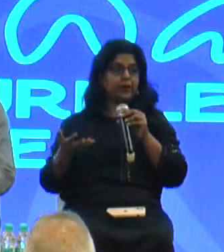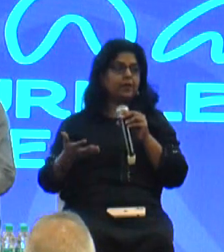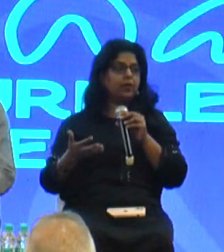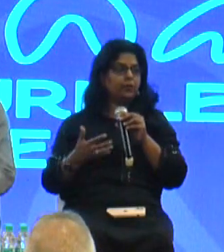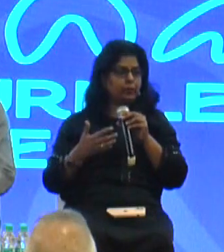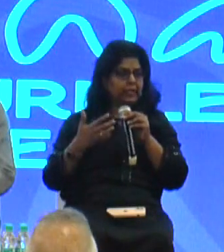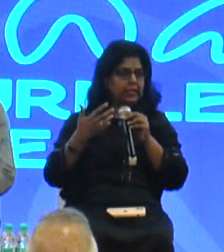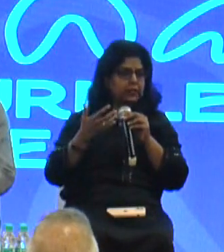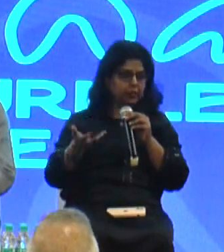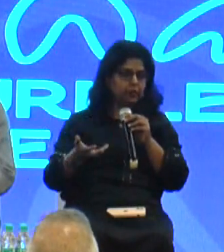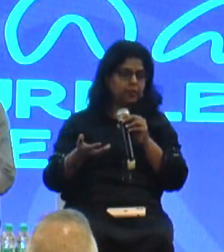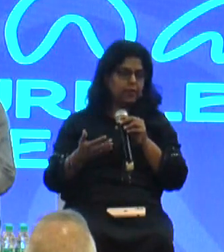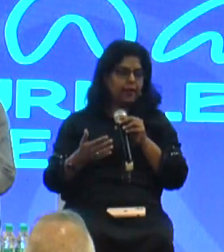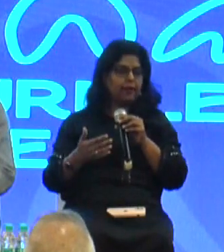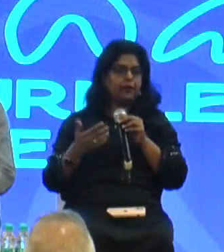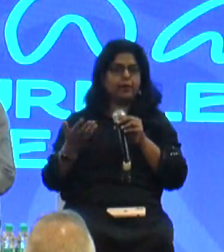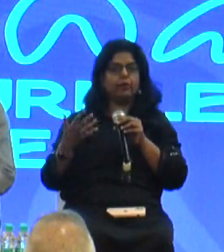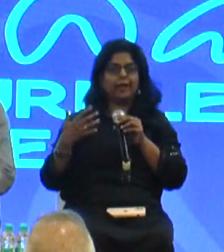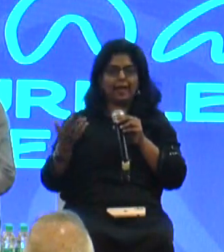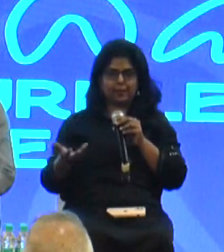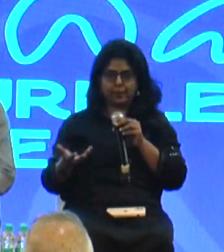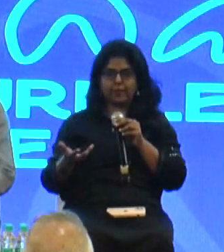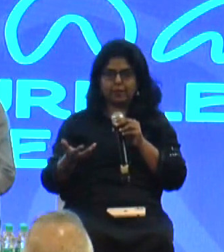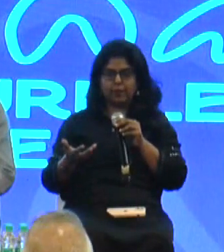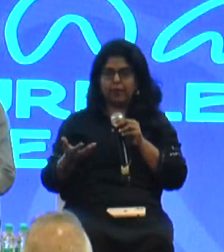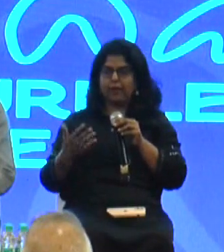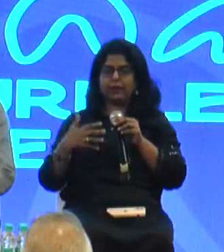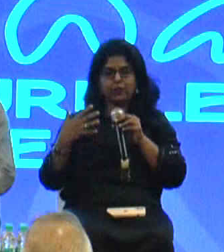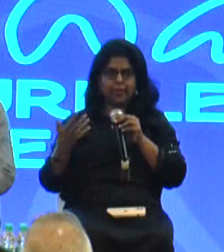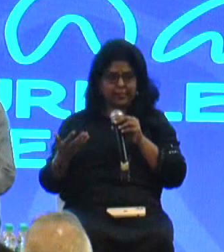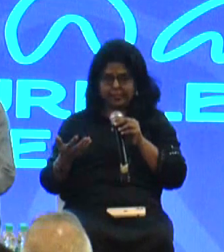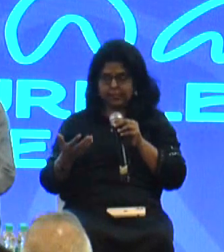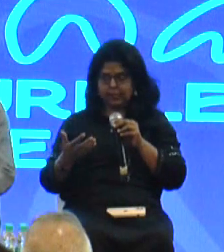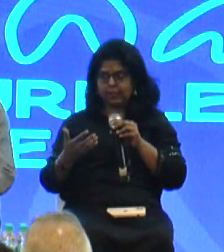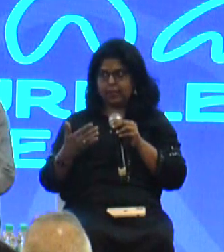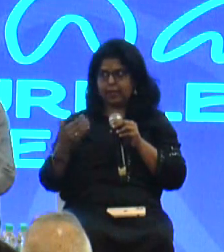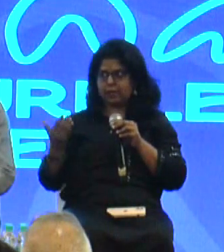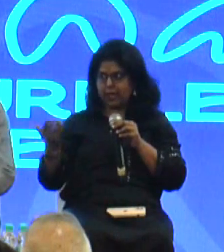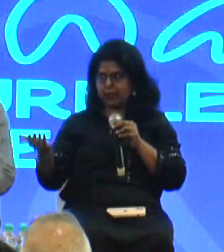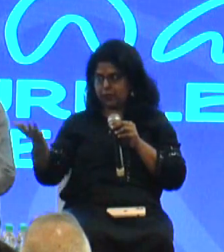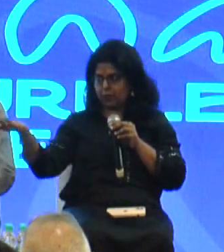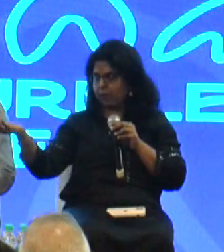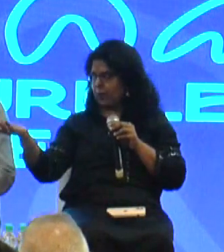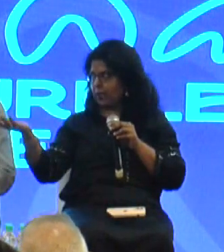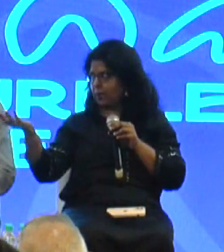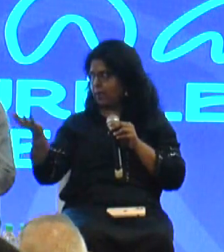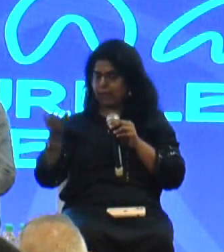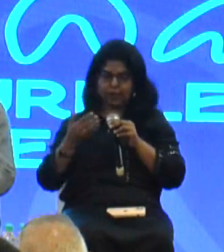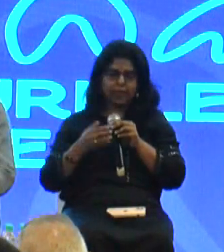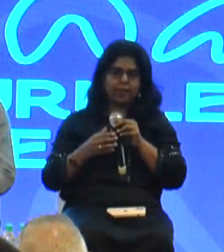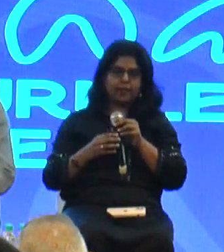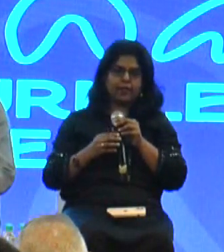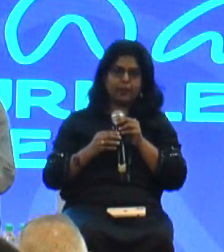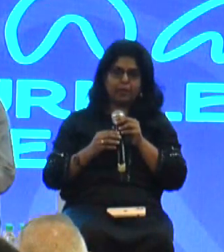The fear of meeting strangers, and the fear of being accepted. And it was not an easy journey. And the last batch we took on from NAP